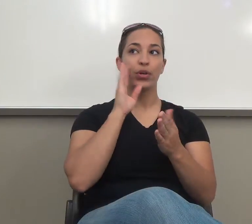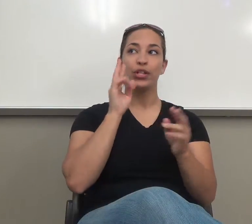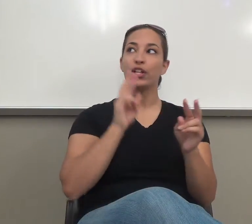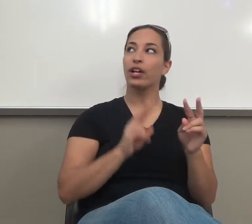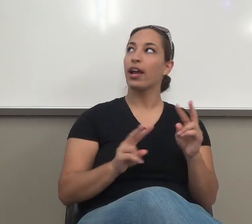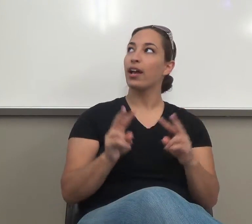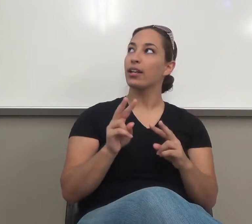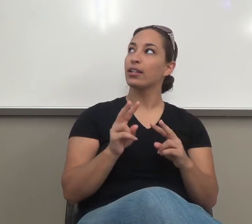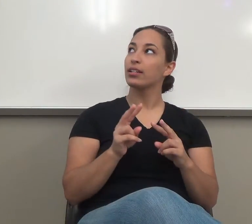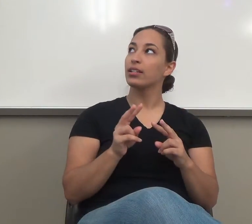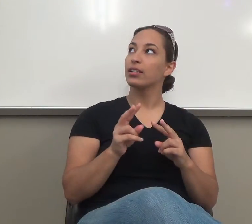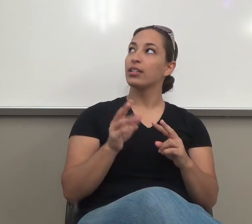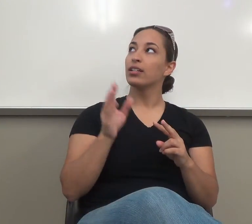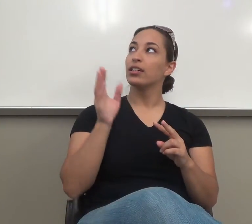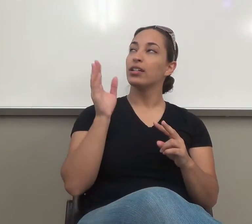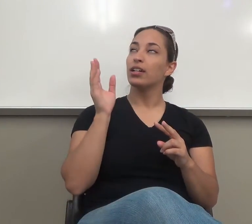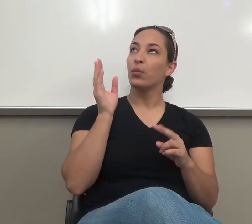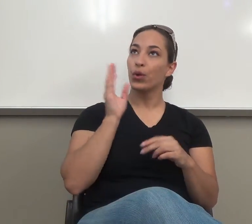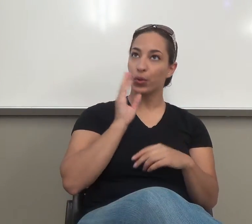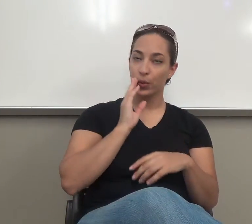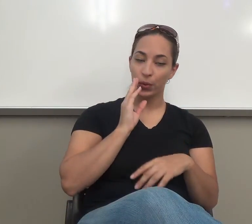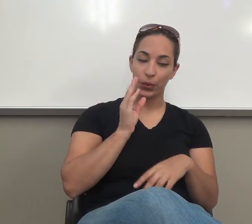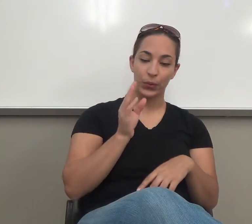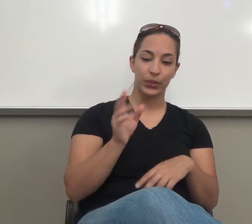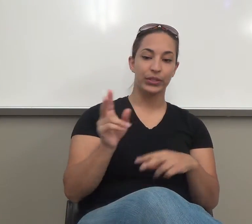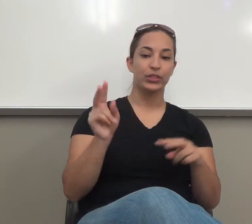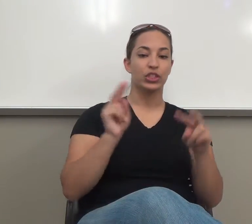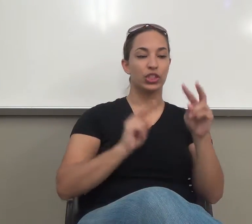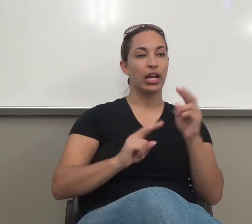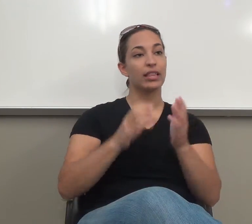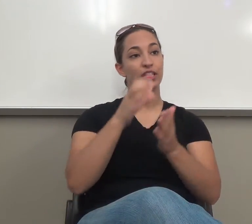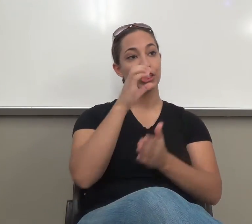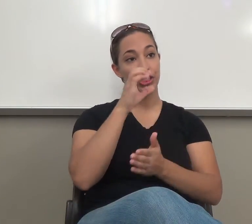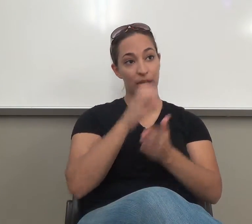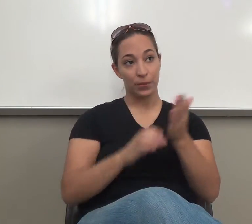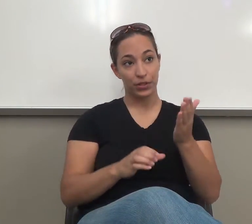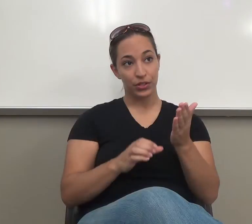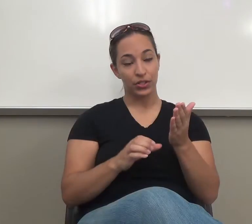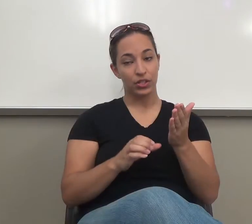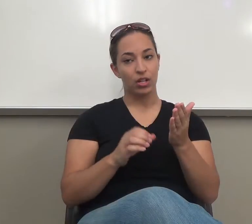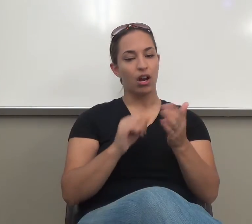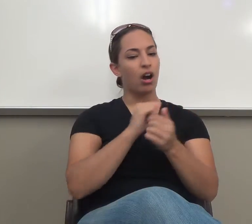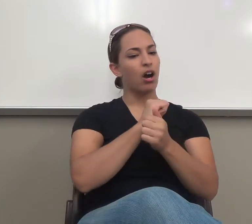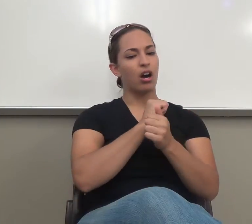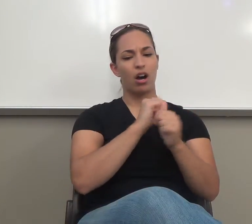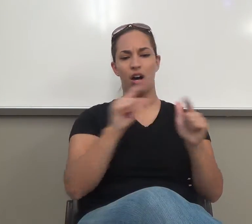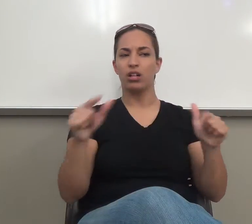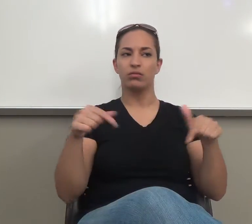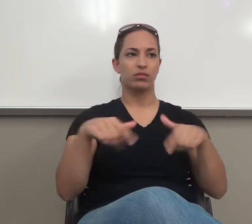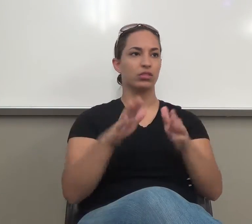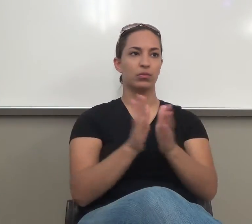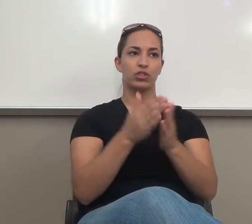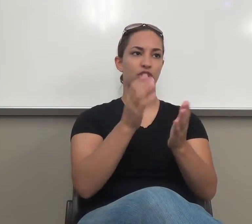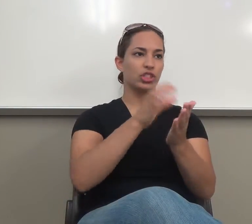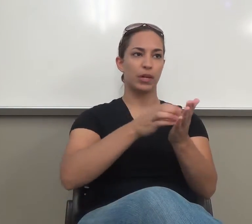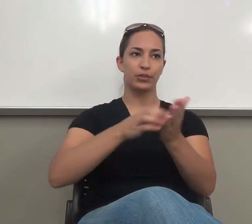We're going to look at a chapter. And all of the chapters in this book are similar.